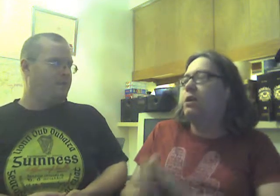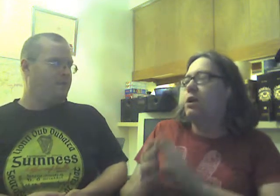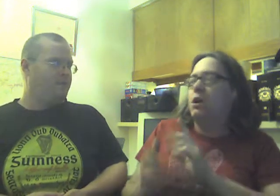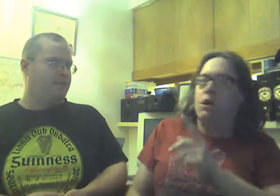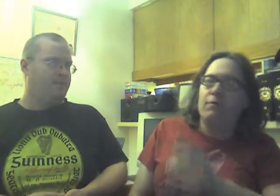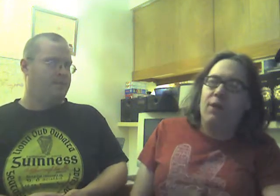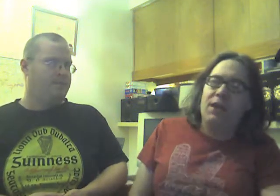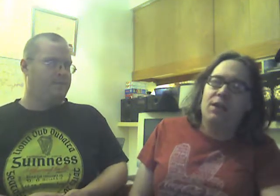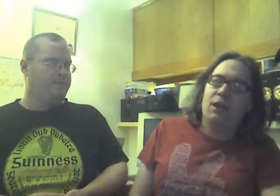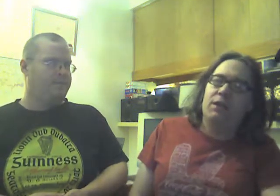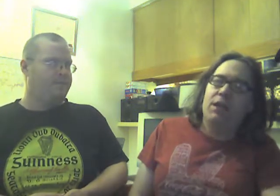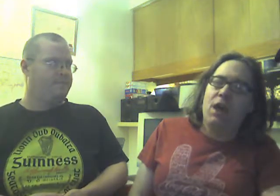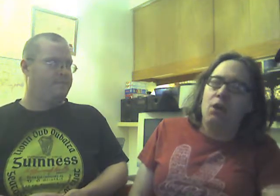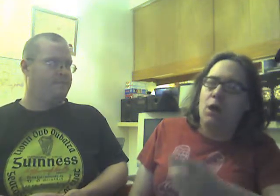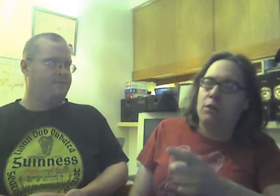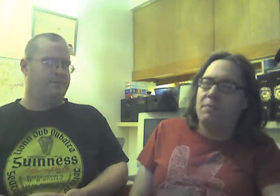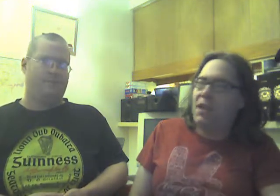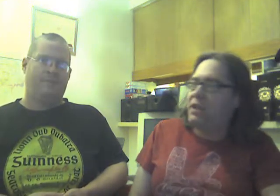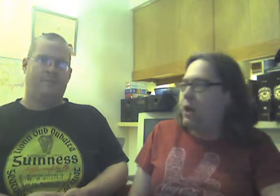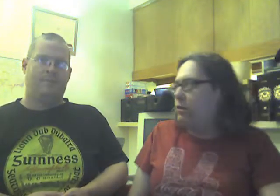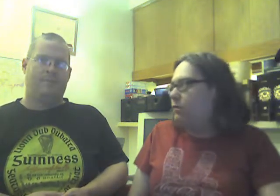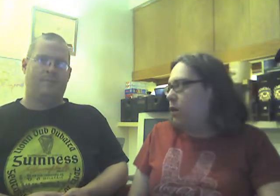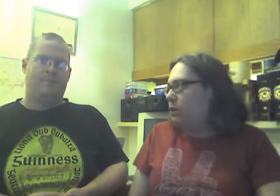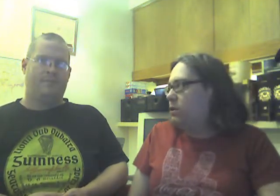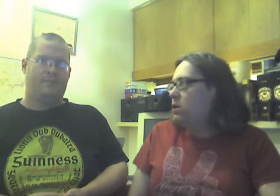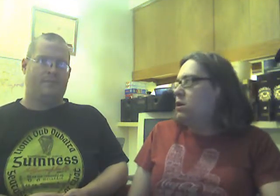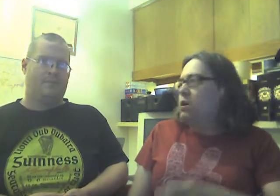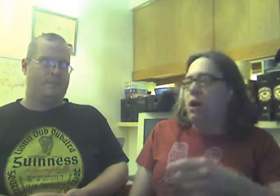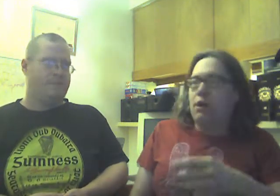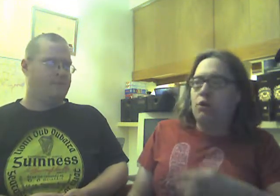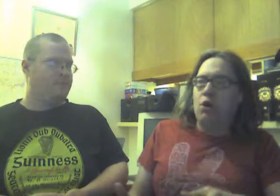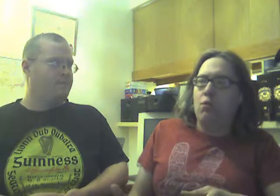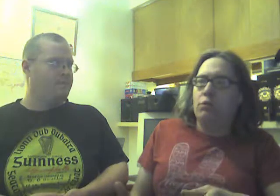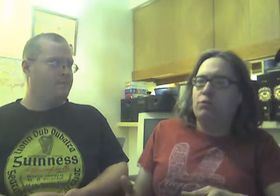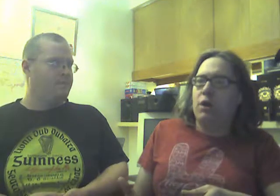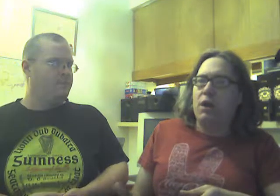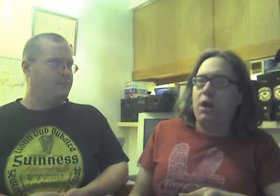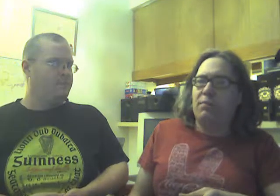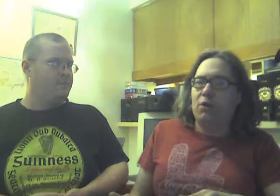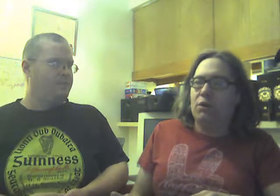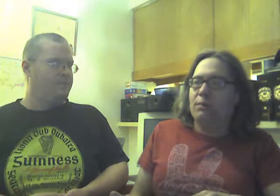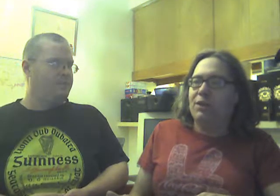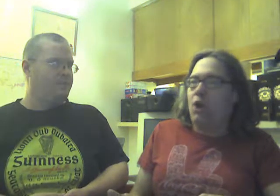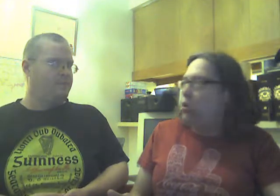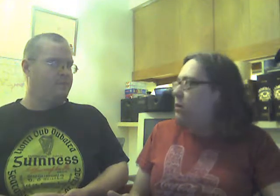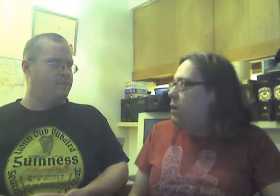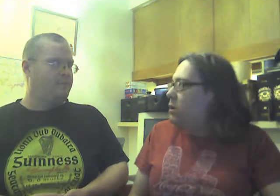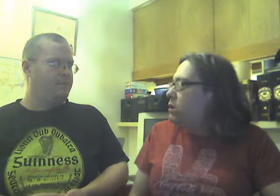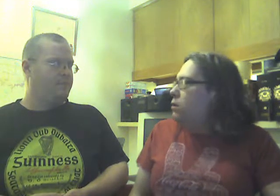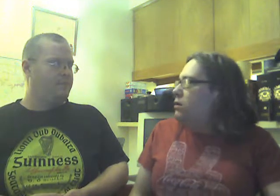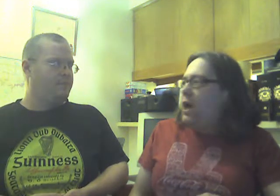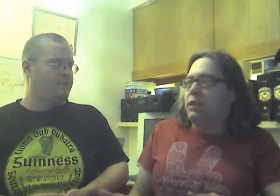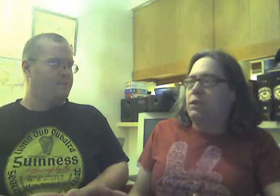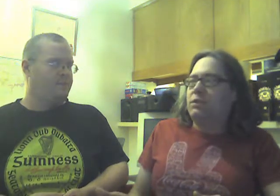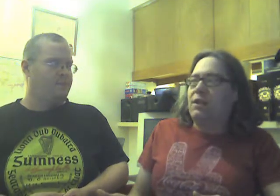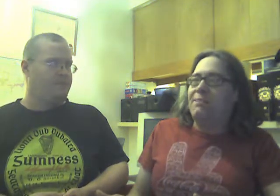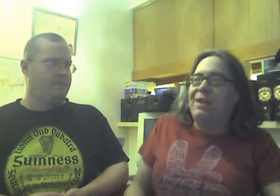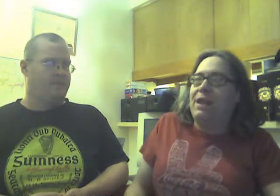and fighting like hell on the Medicare front. I don't know which way I'm going to be going, but, heck, it's going to be an